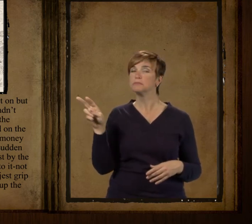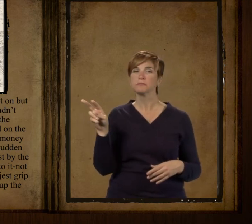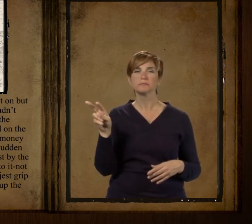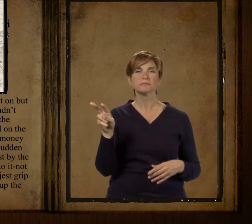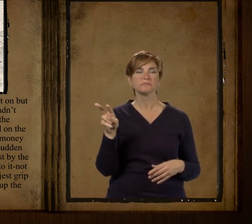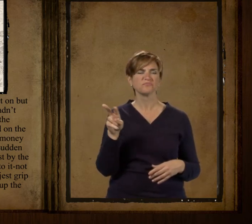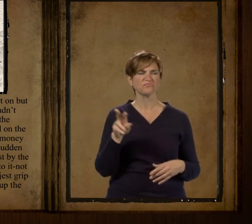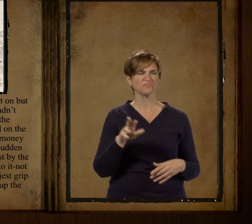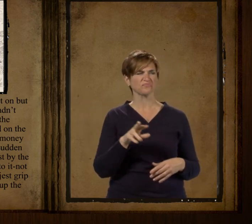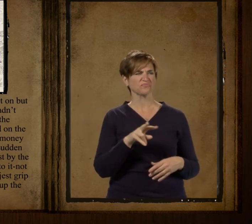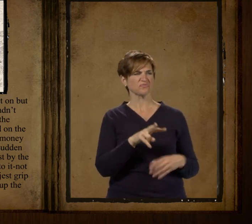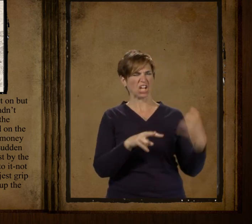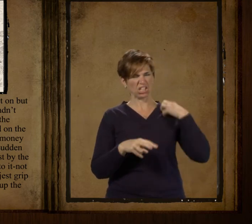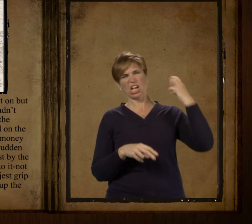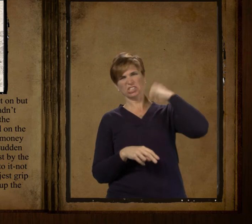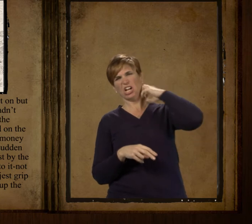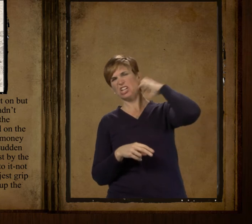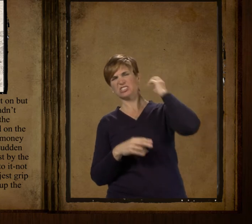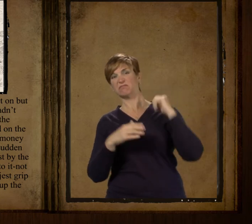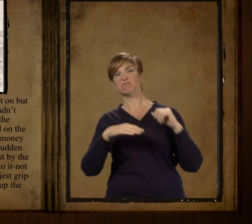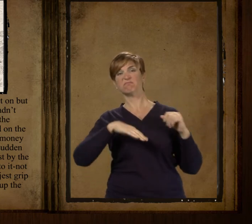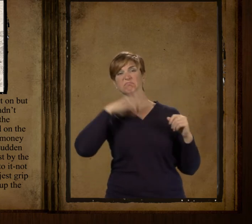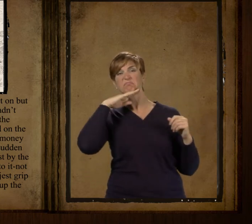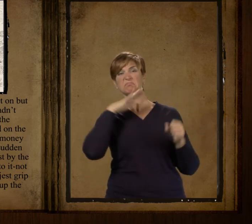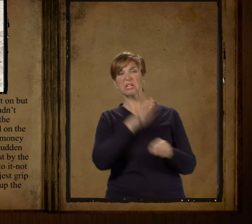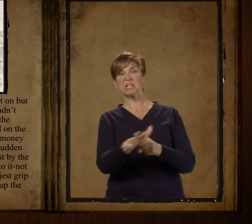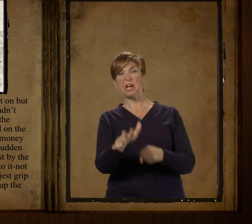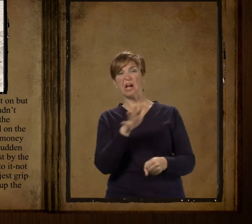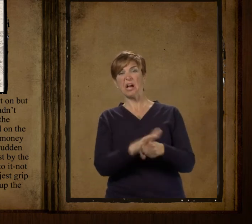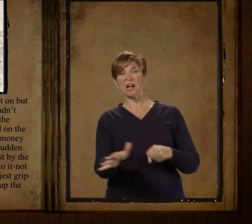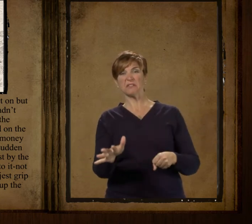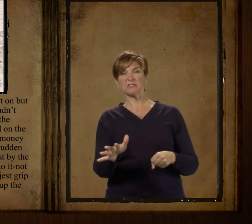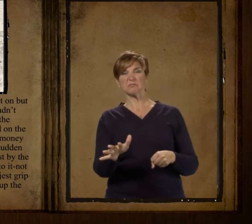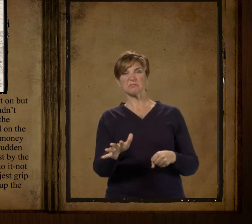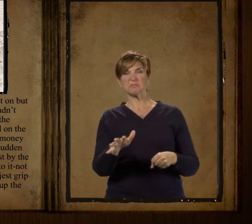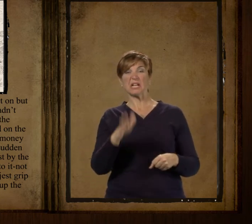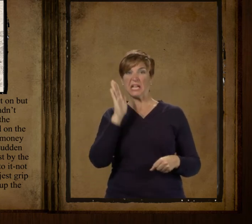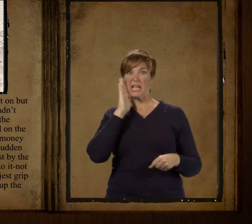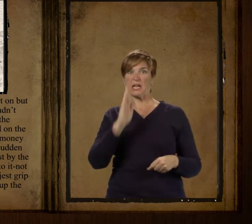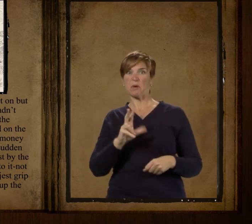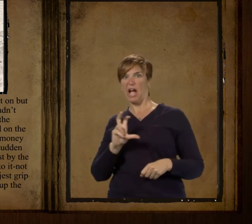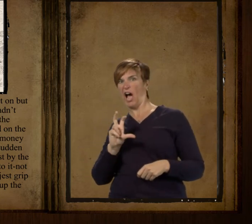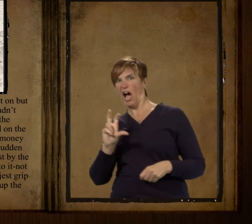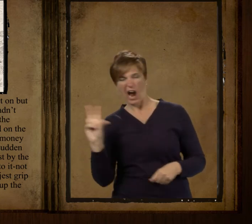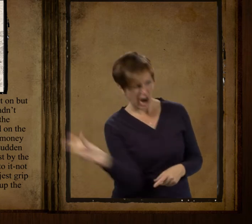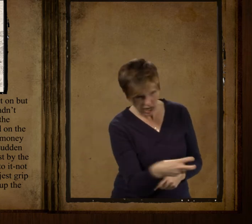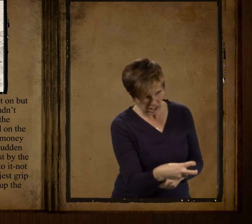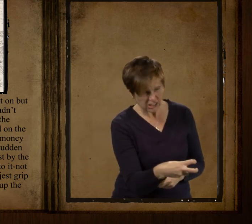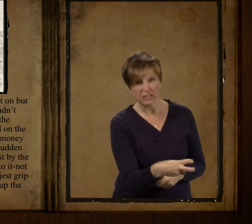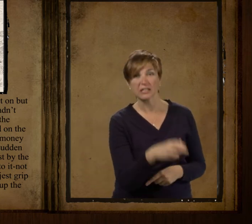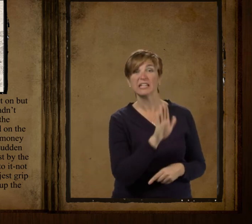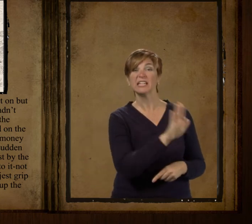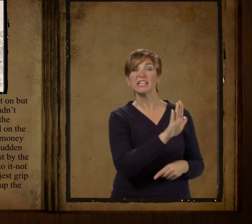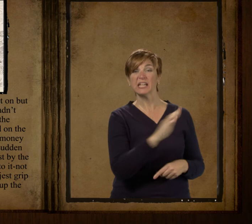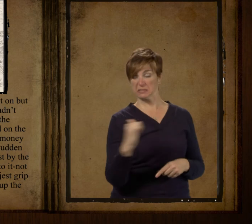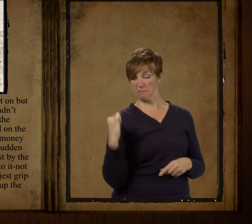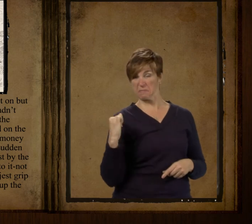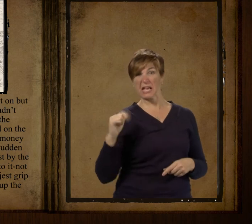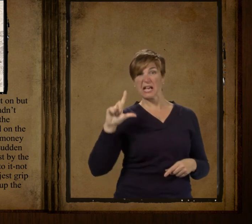else and the bets being doubled and doubled on the other side all the time till the